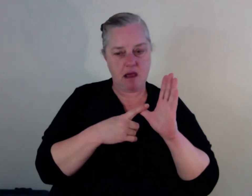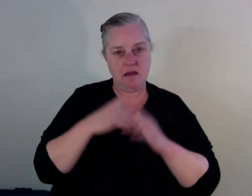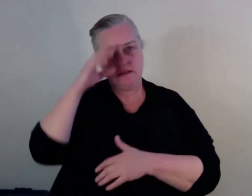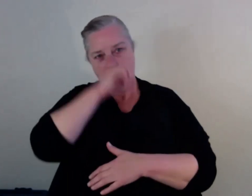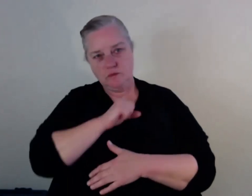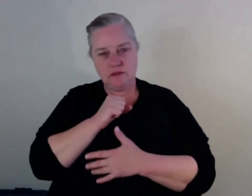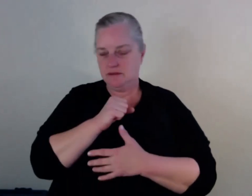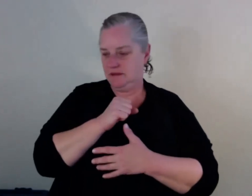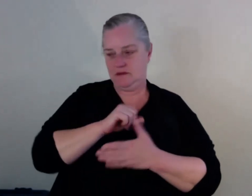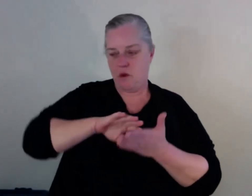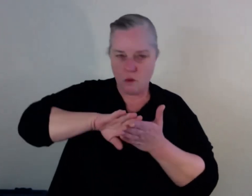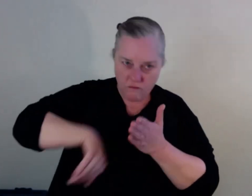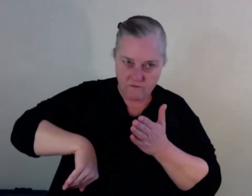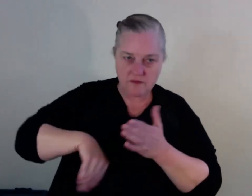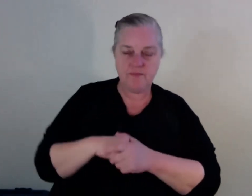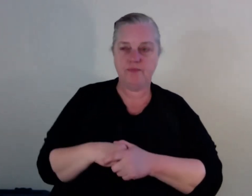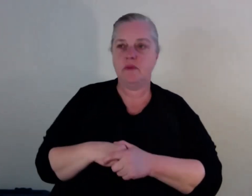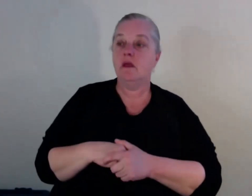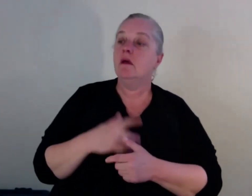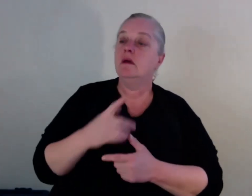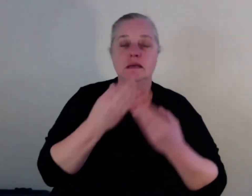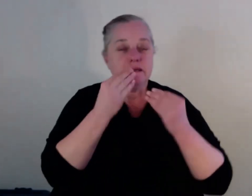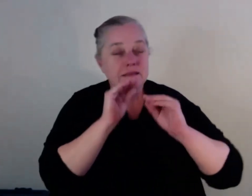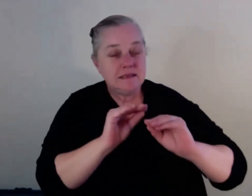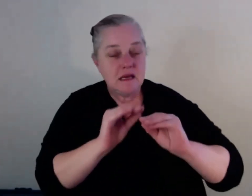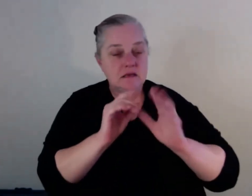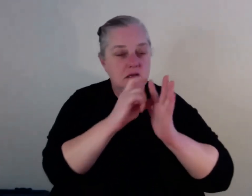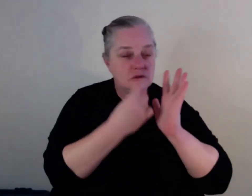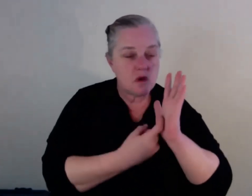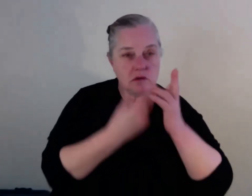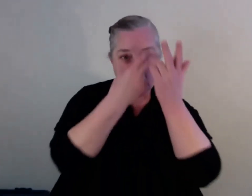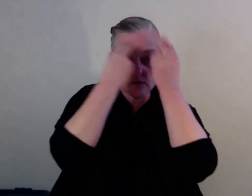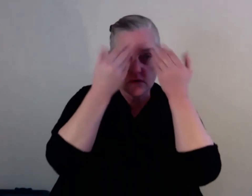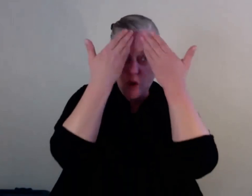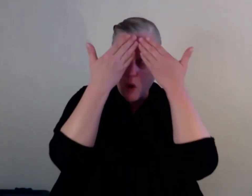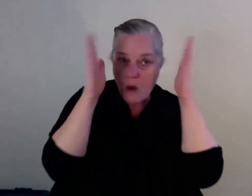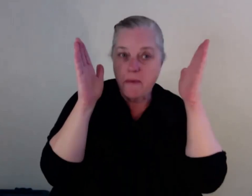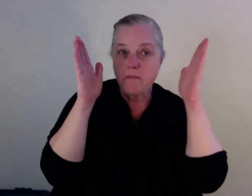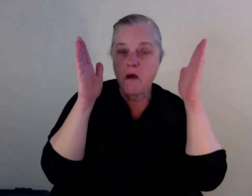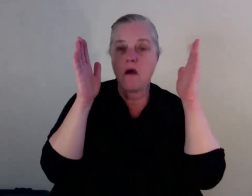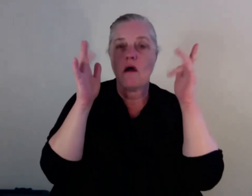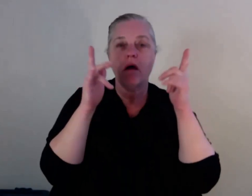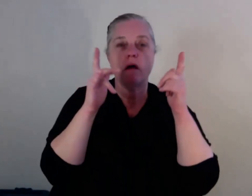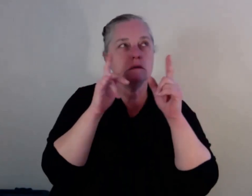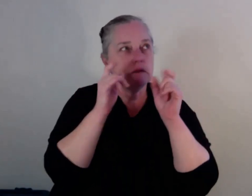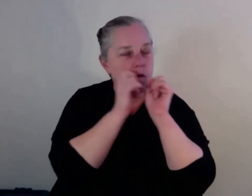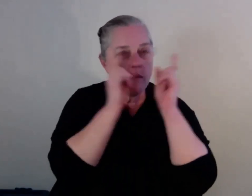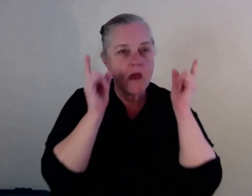specify in alcohol and other drug treatment for services. There's UTS have got